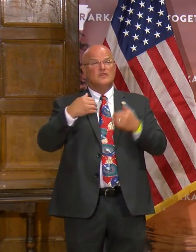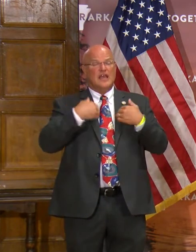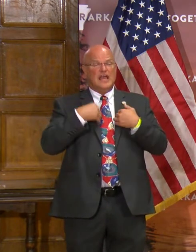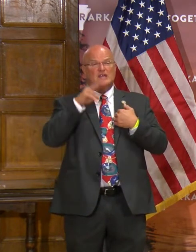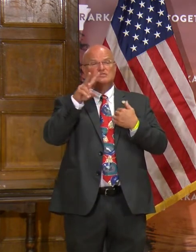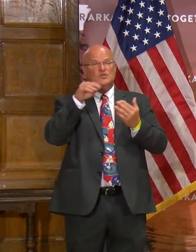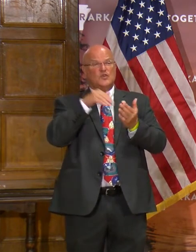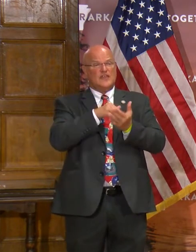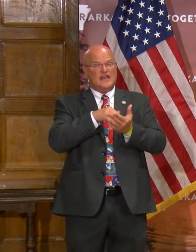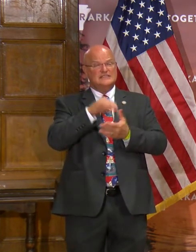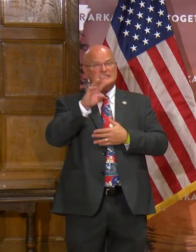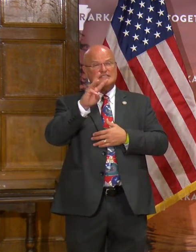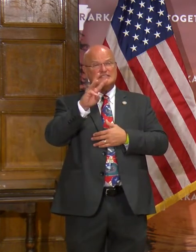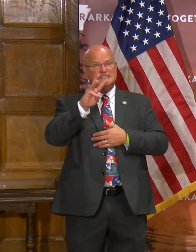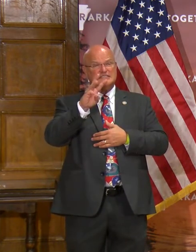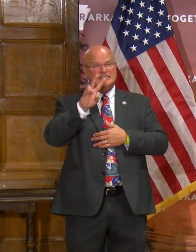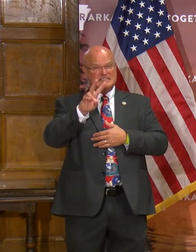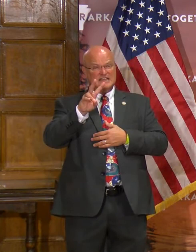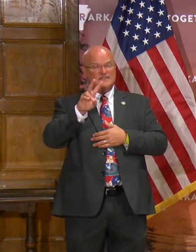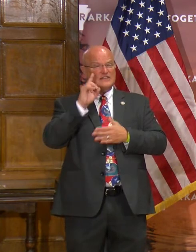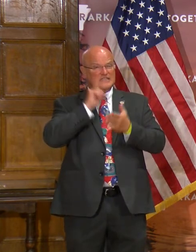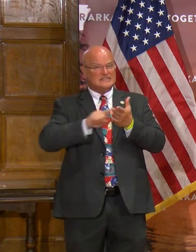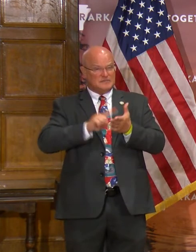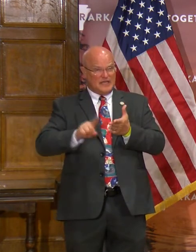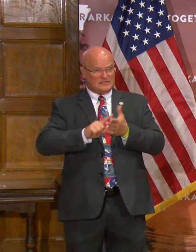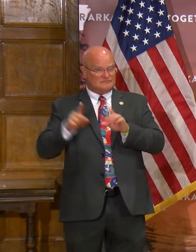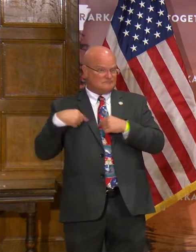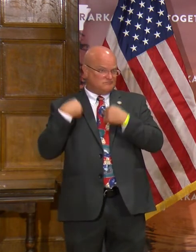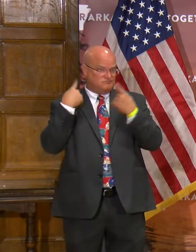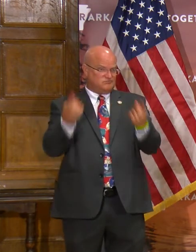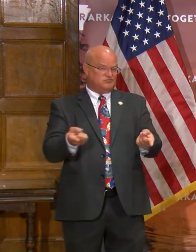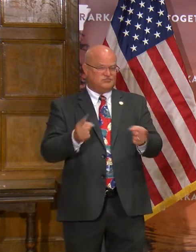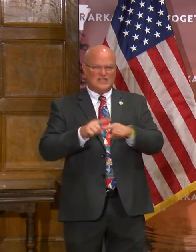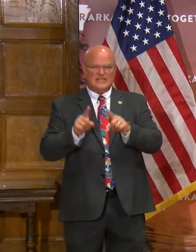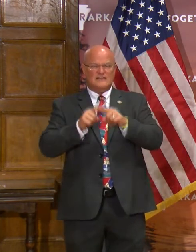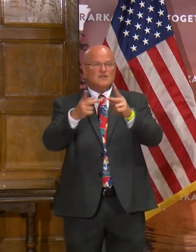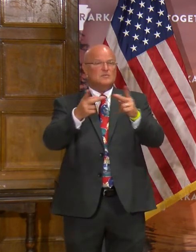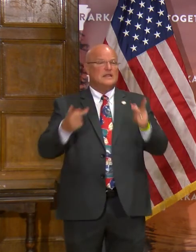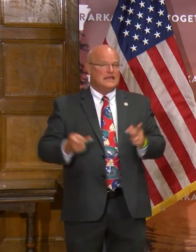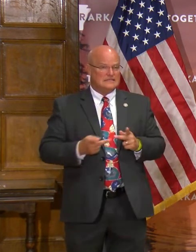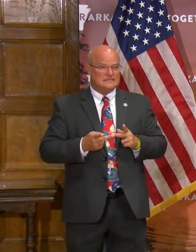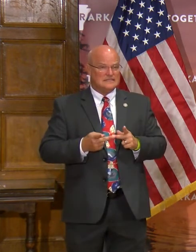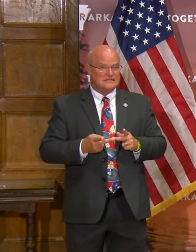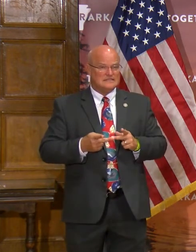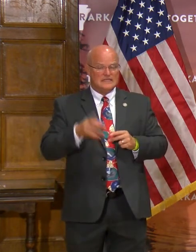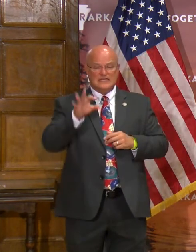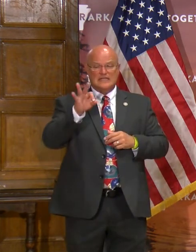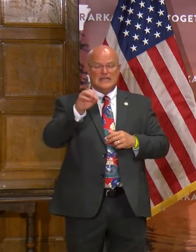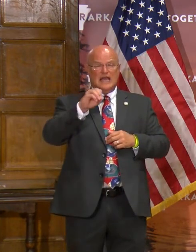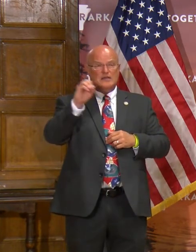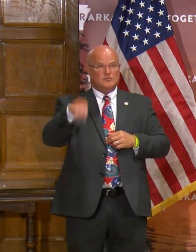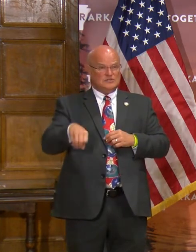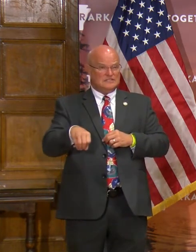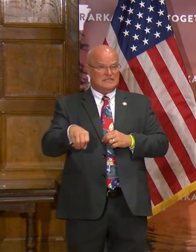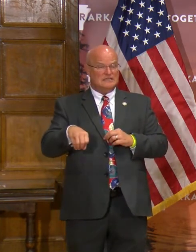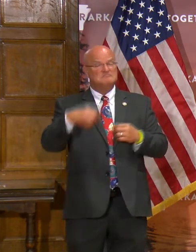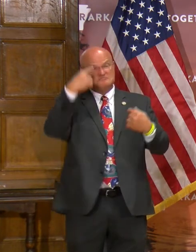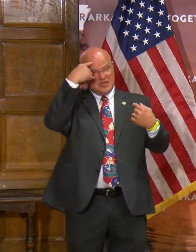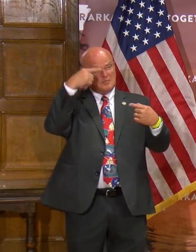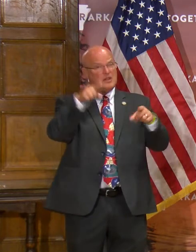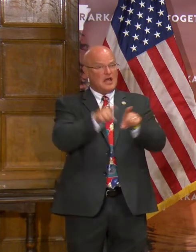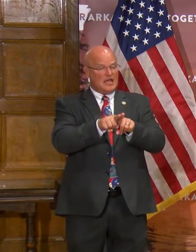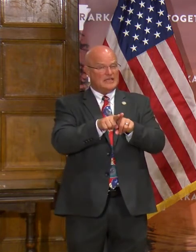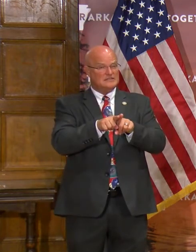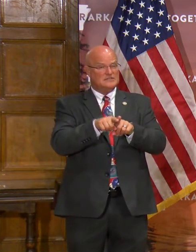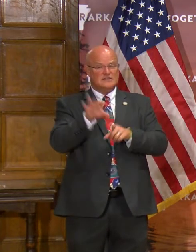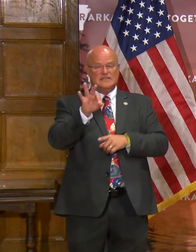,067 inspections that have been conducted of different facilities. Ninety percent are in compliance.